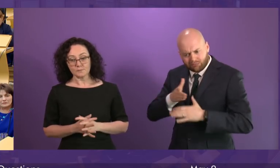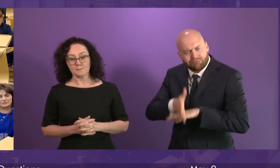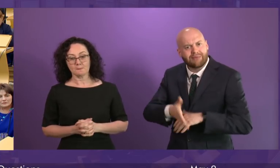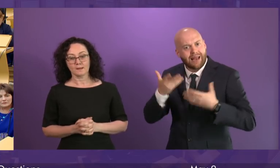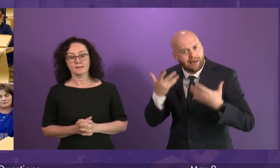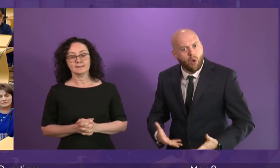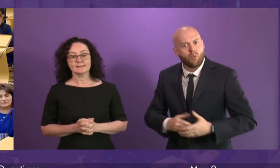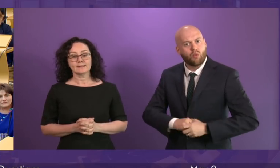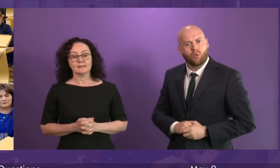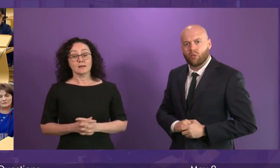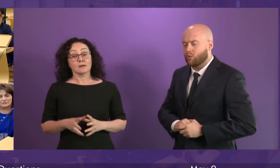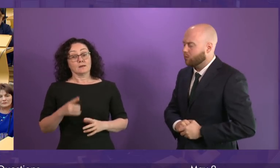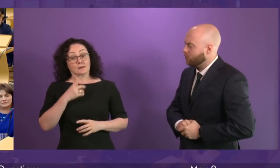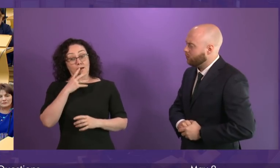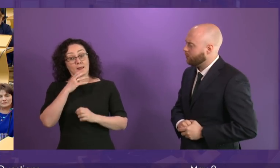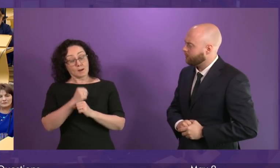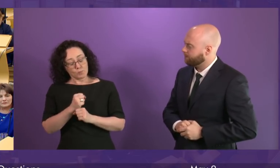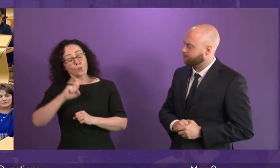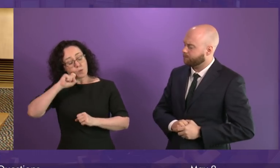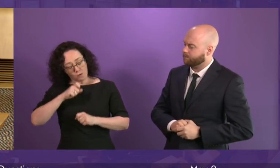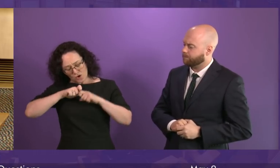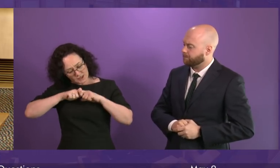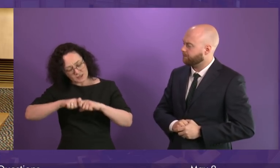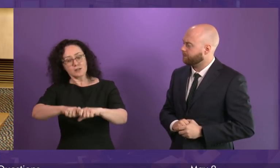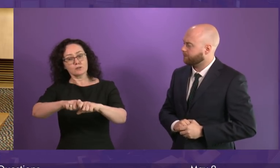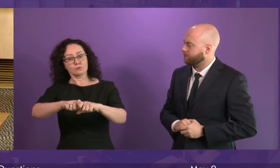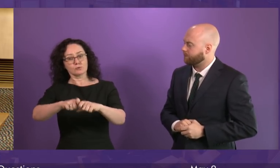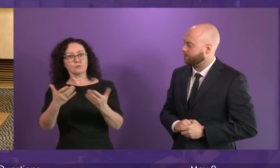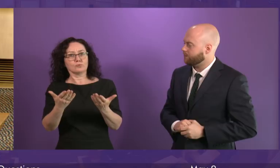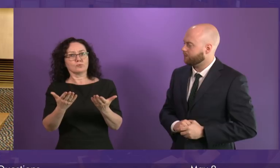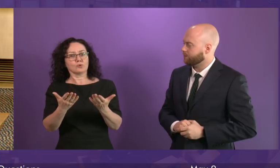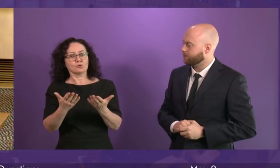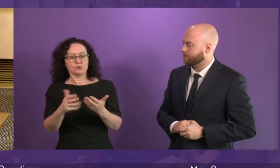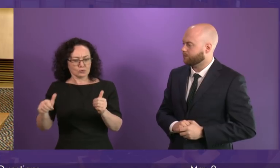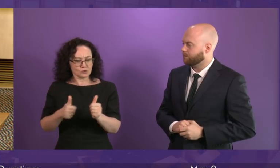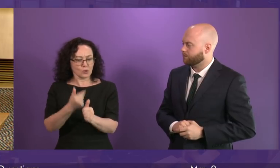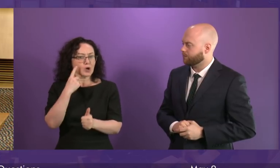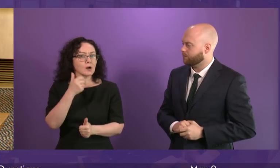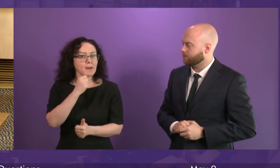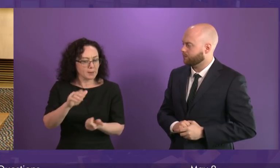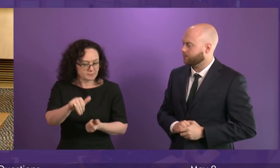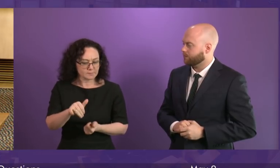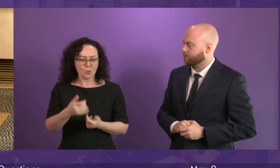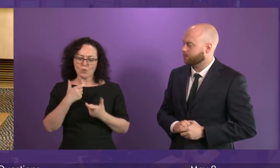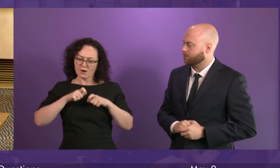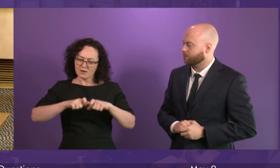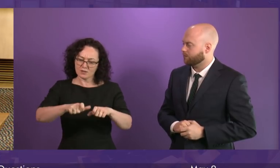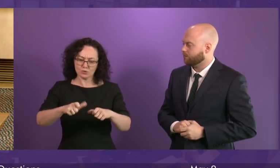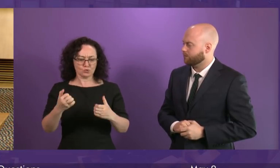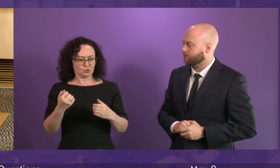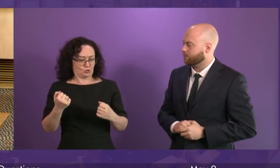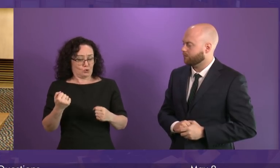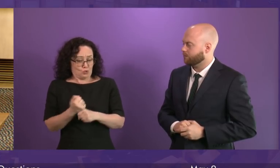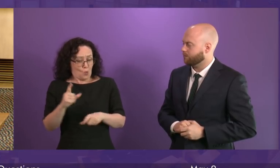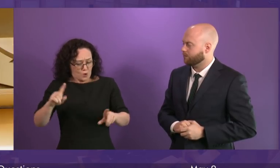First minister. Commitment that we will continue to act as we are doing. We will continue to take forward the policies